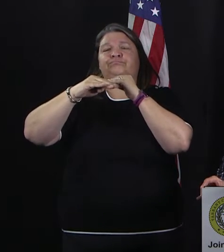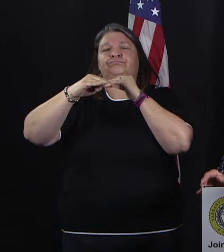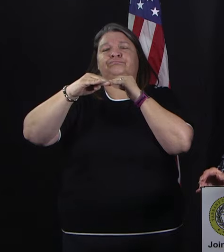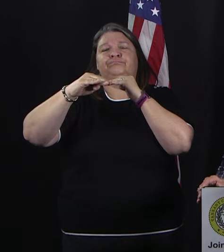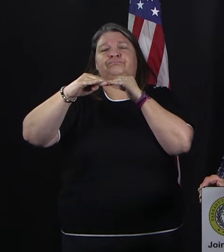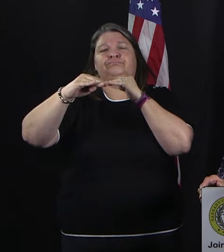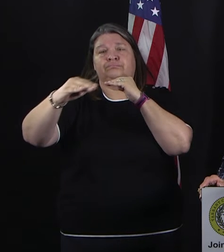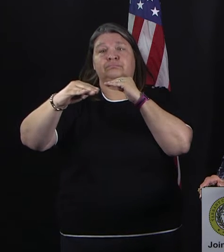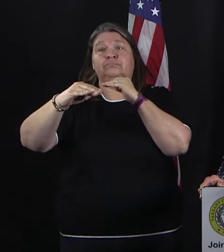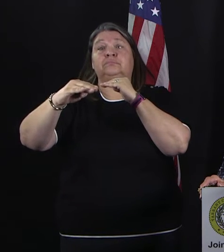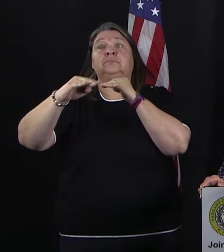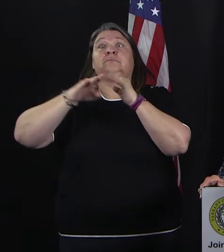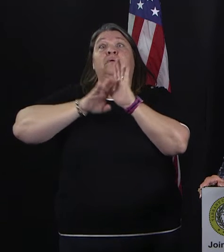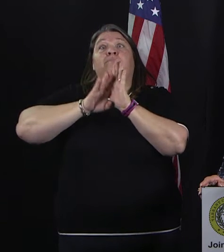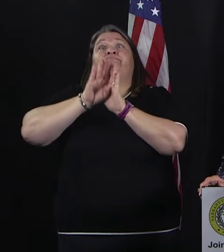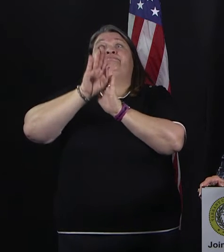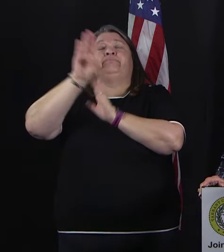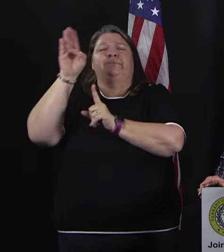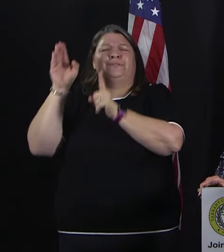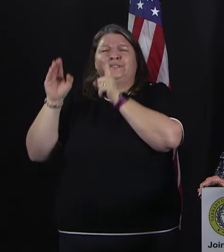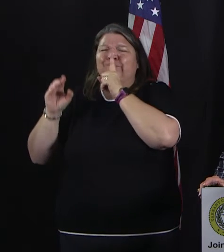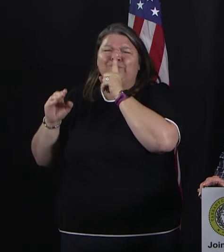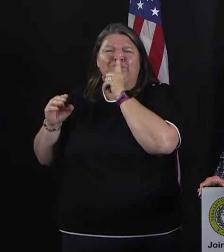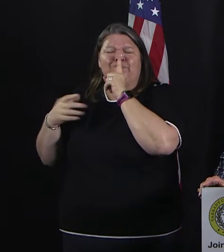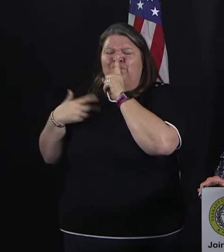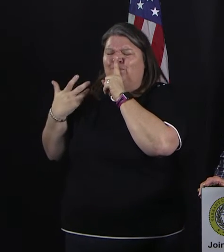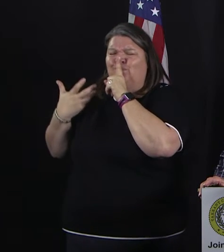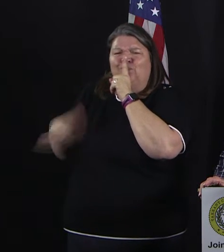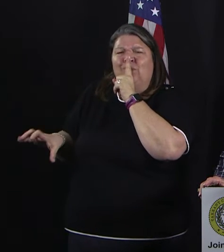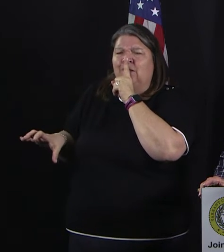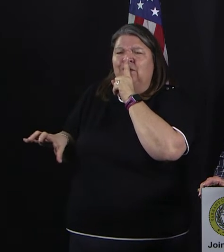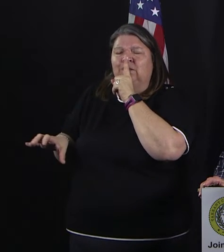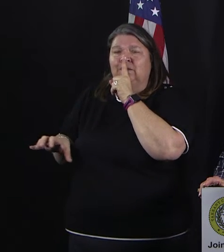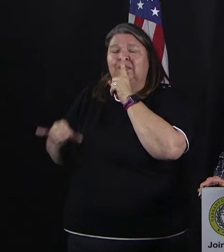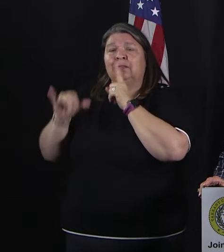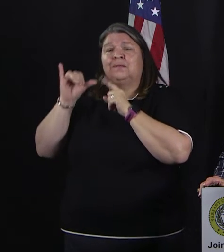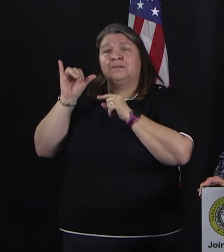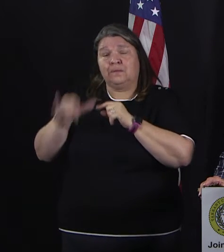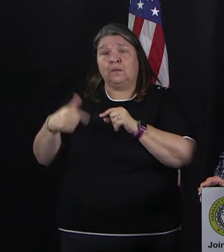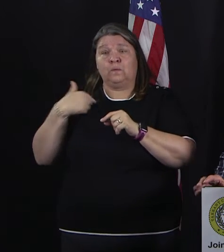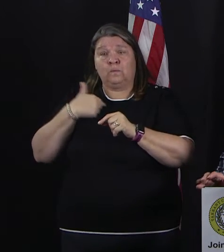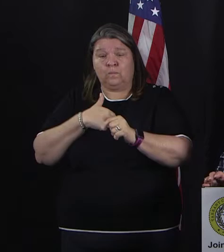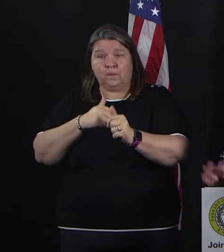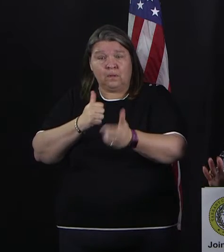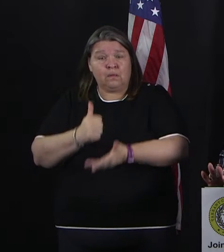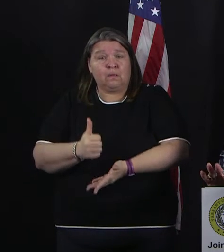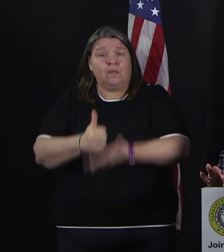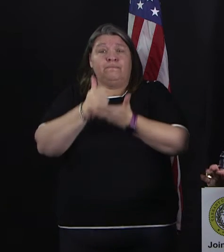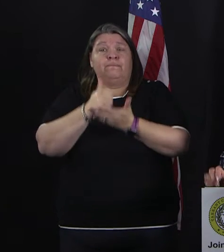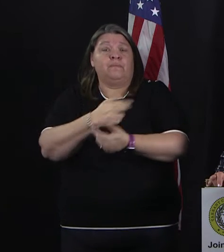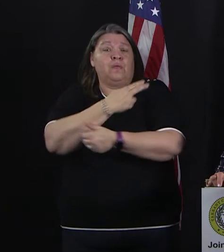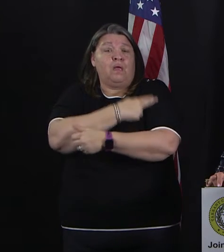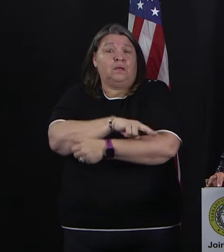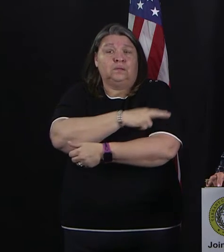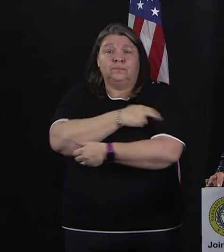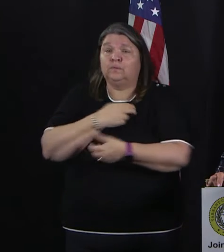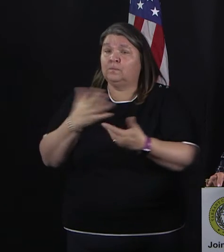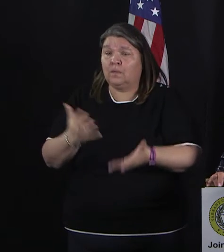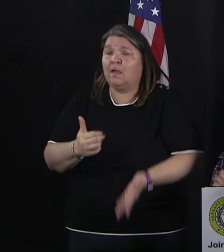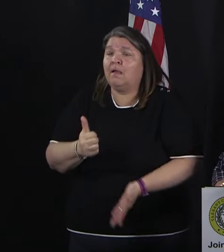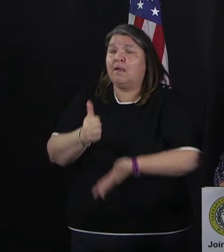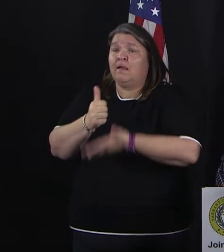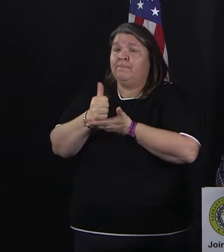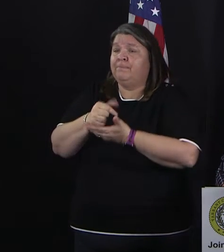fall sharply. It will help with health care systems, and it'll help with your own issues. practice the social